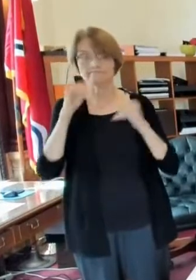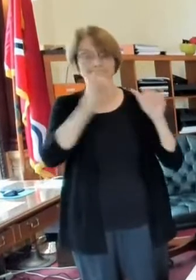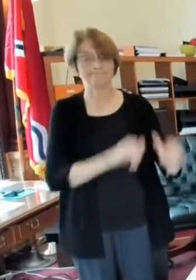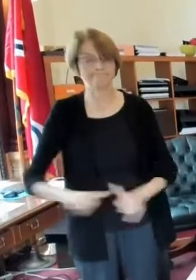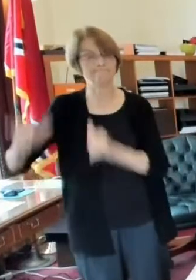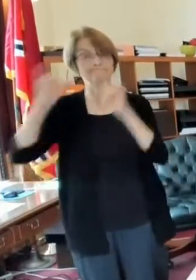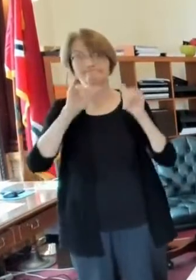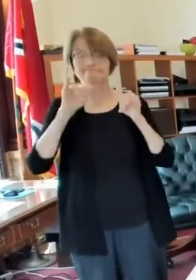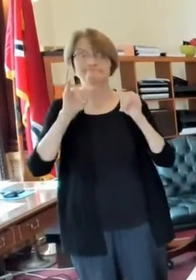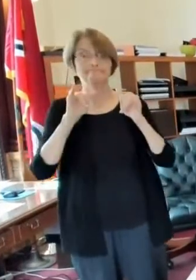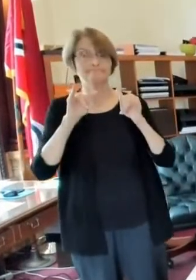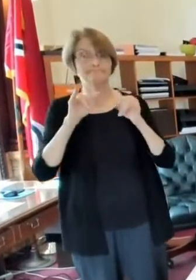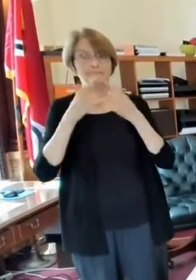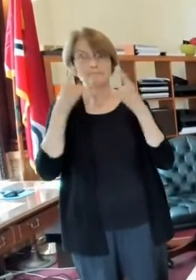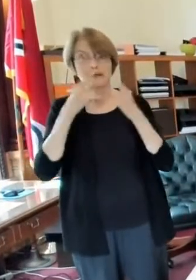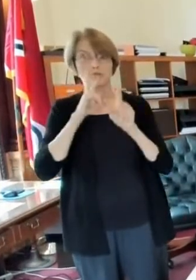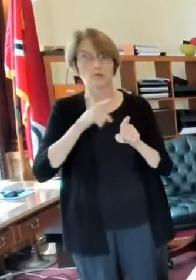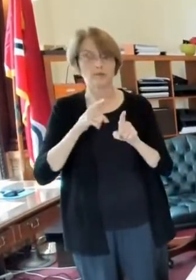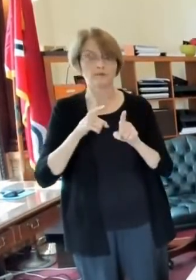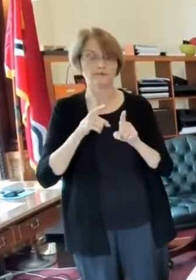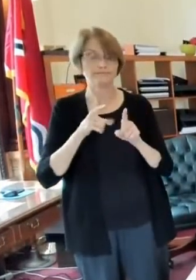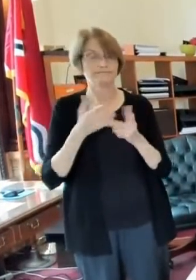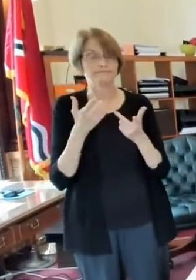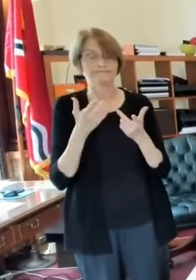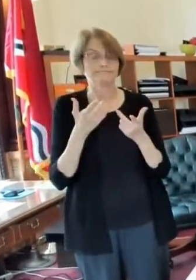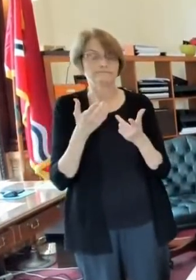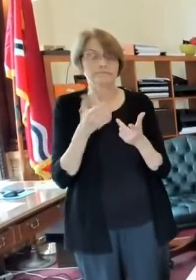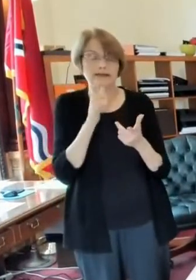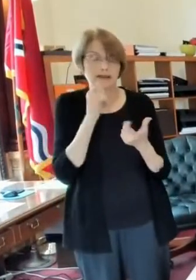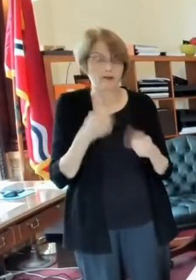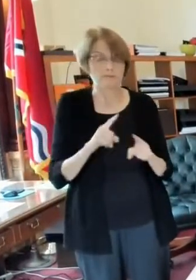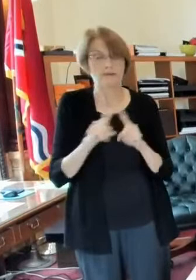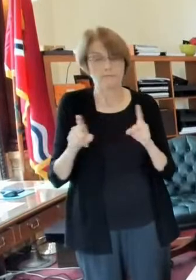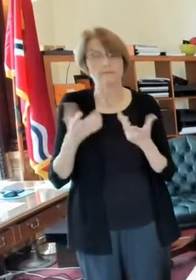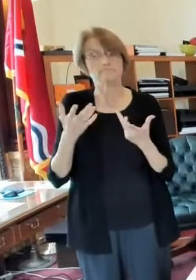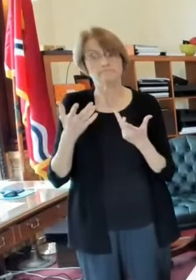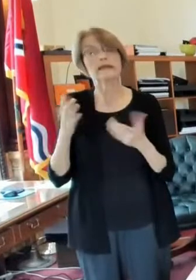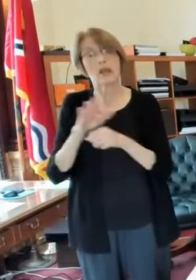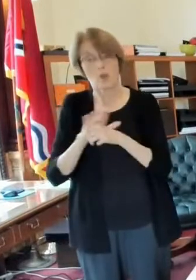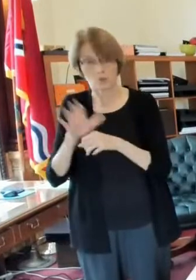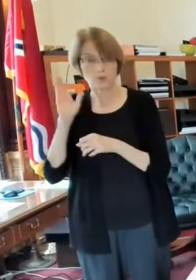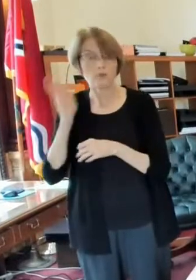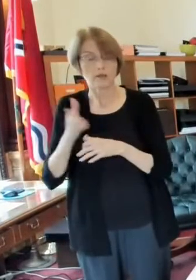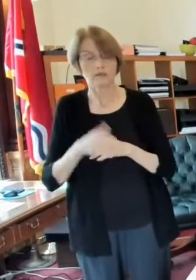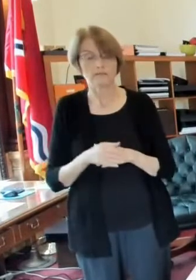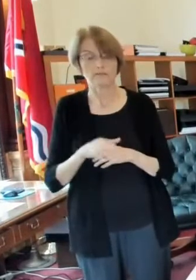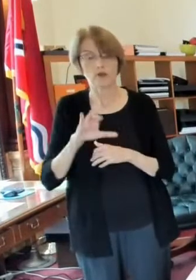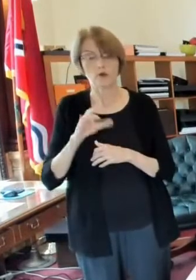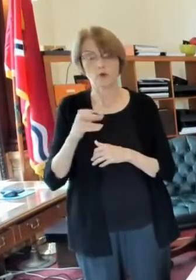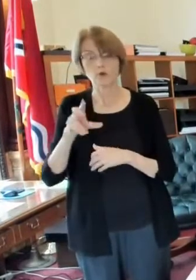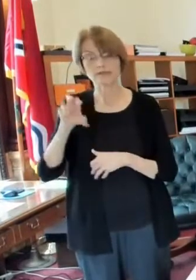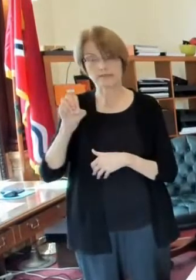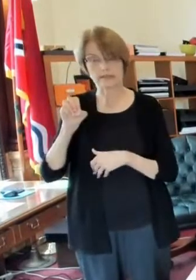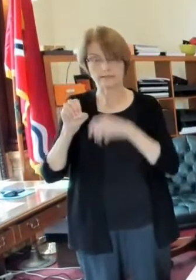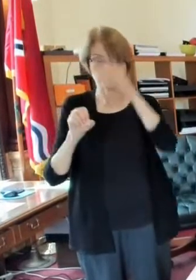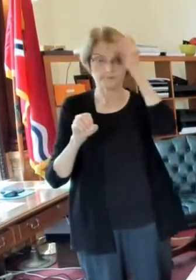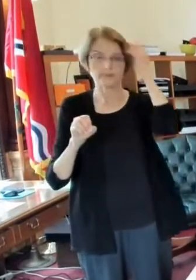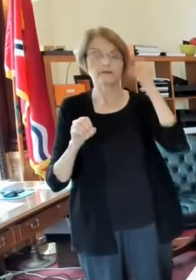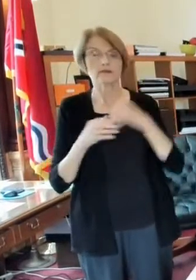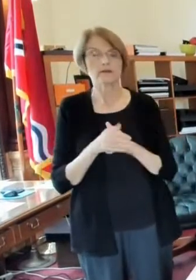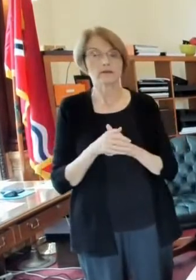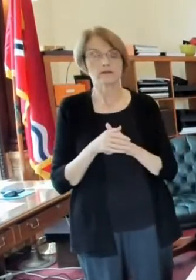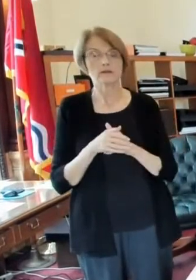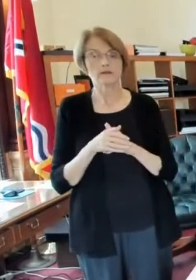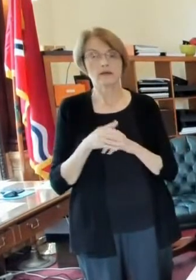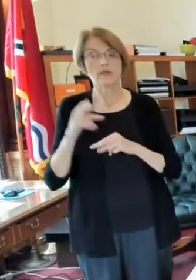so we do what we can here question from christine mayor other topic uh is the building division